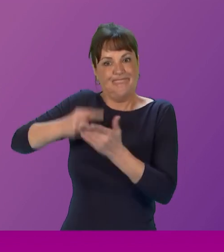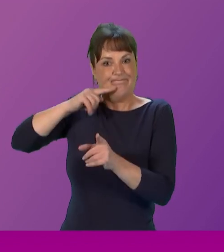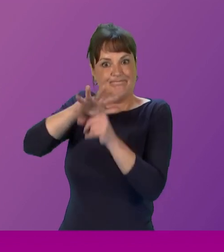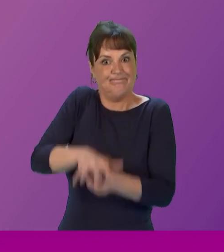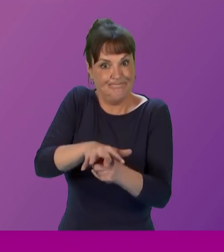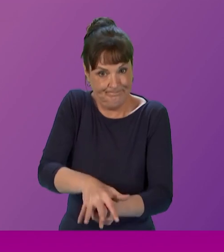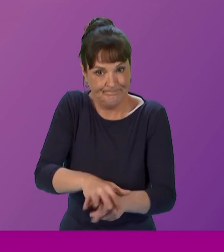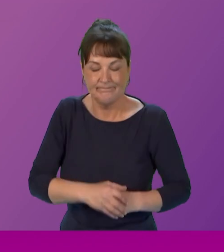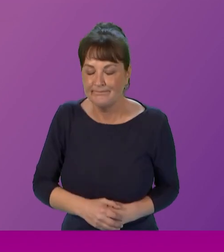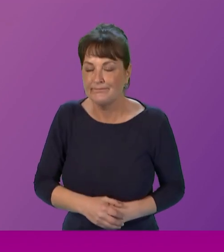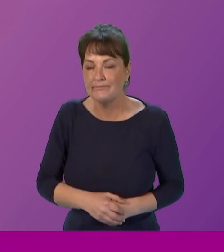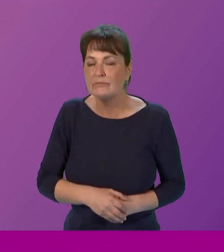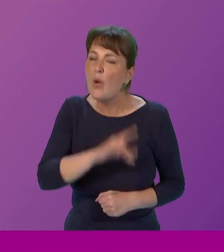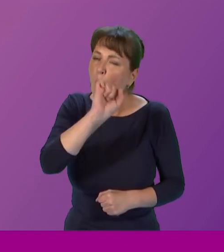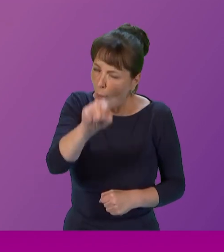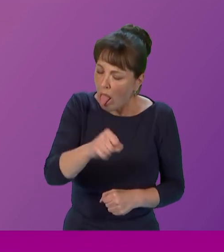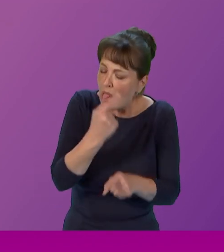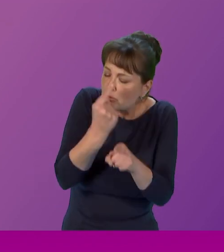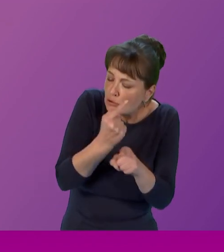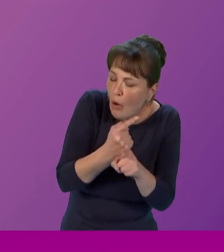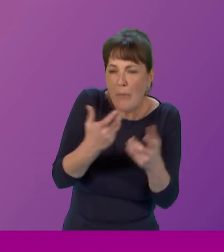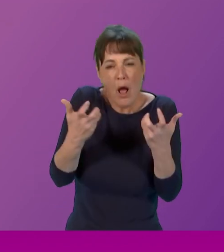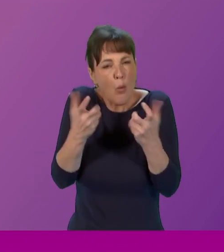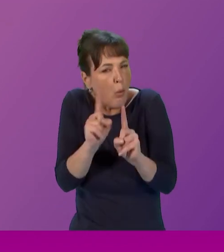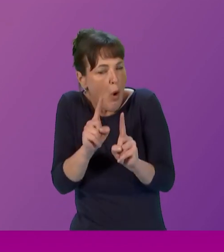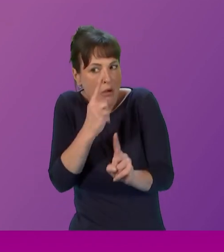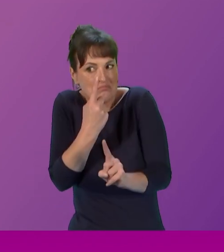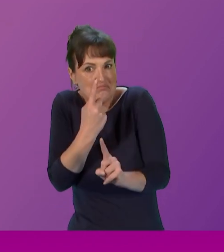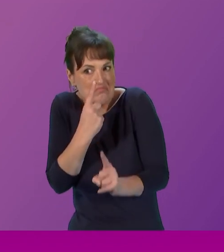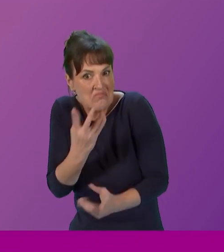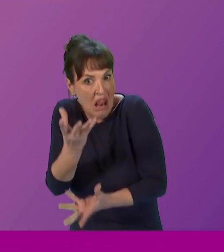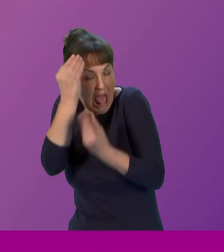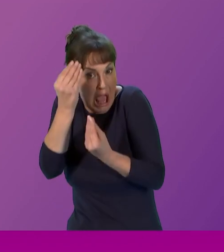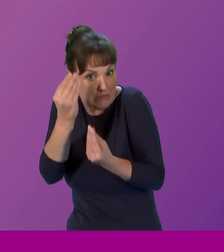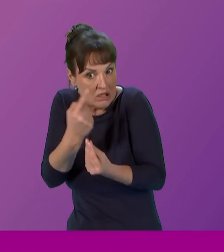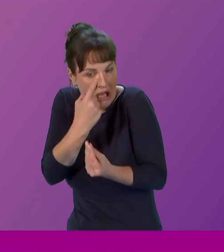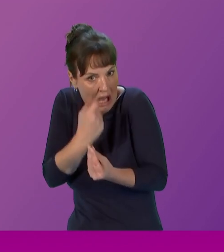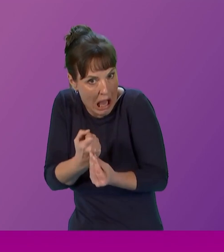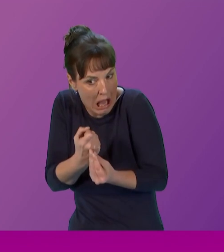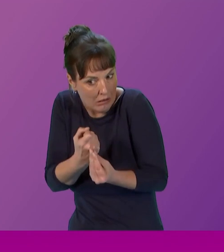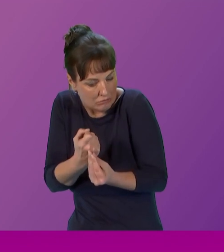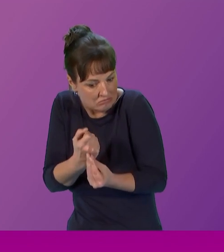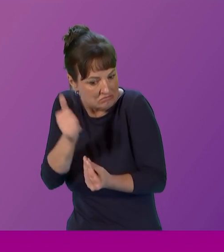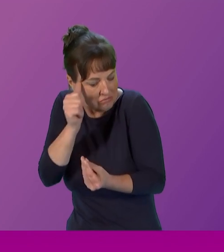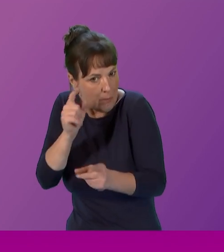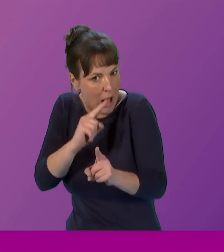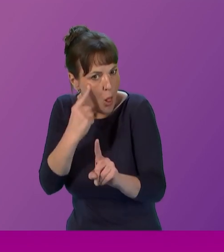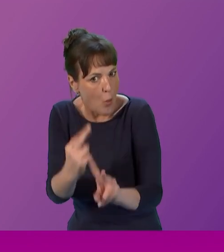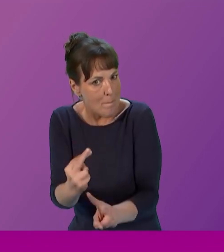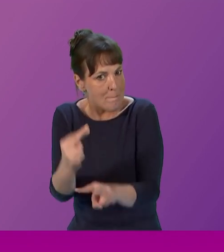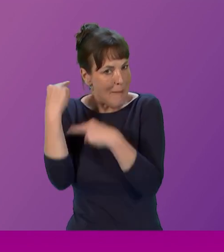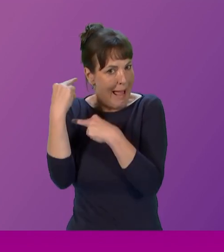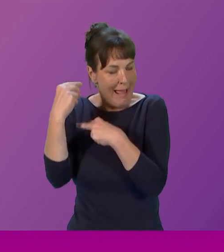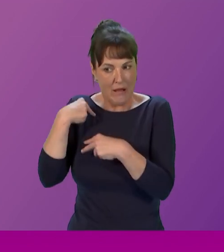doing so I'll briefly touch upon the lessons we can and must draw by looking back at the history of feminist and women's